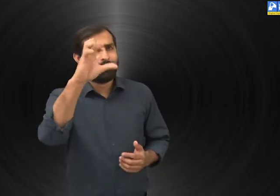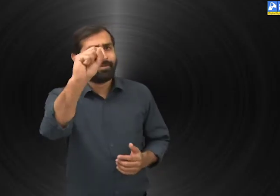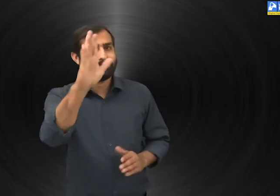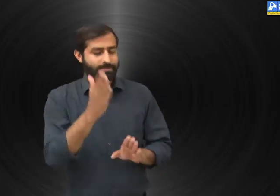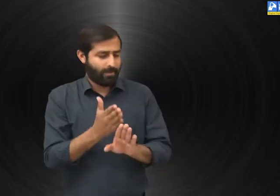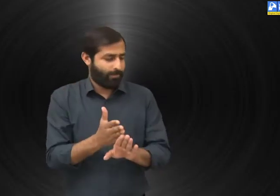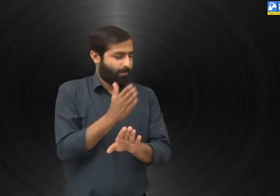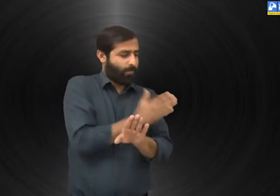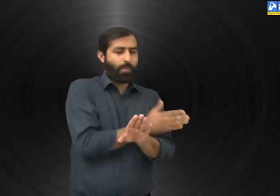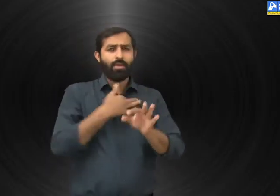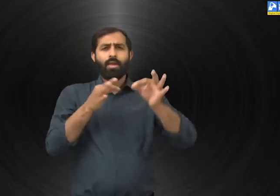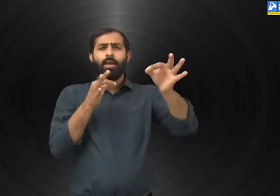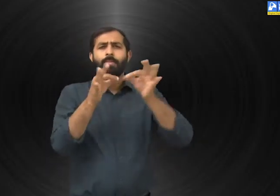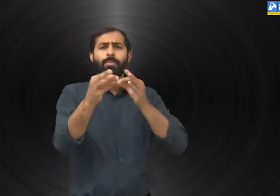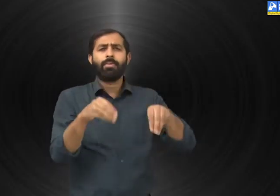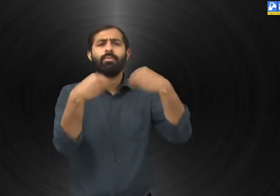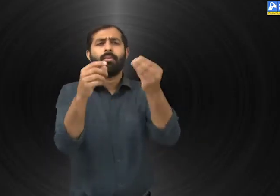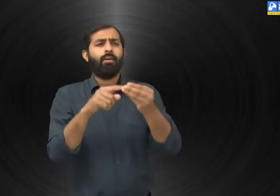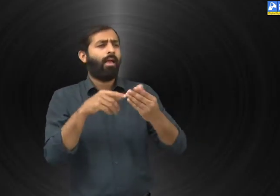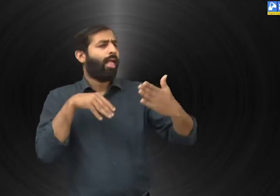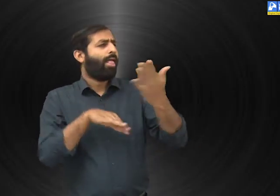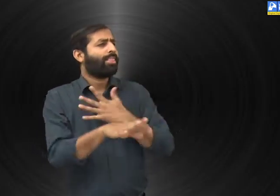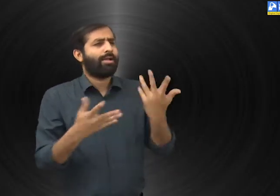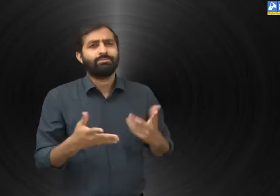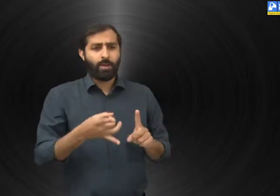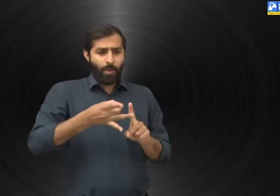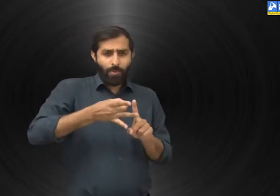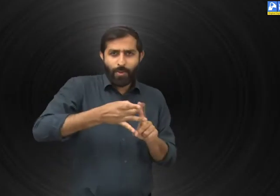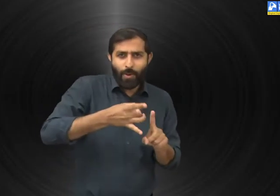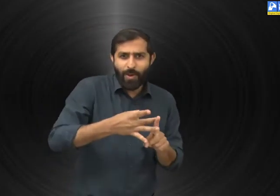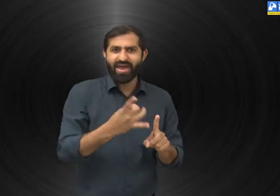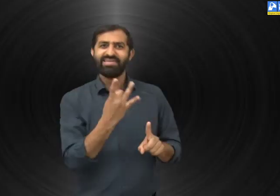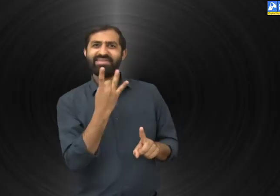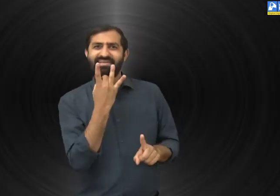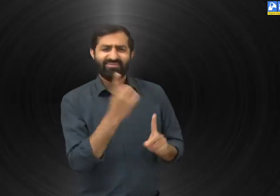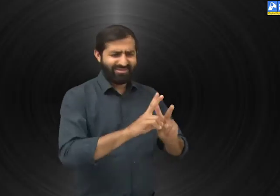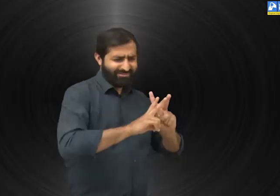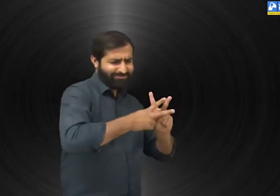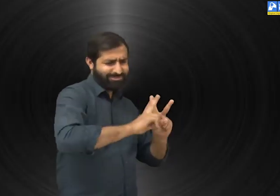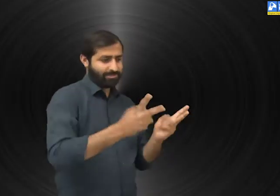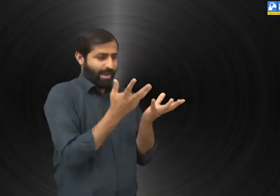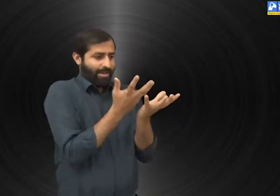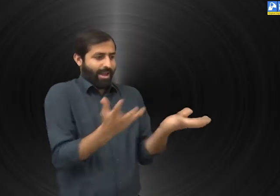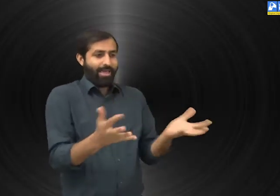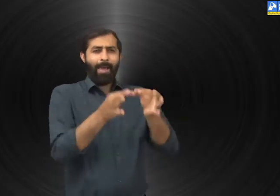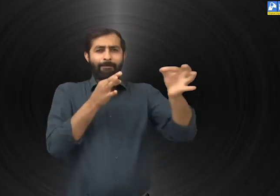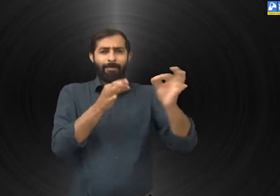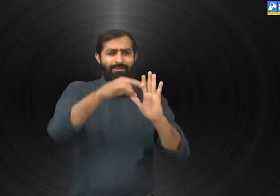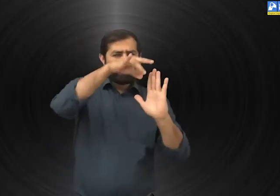Do you remember, we have discussed in detail about the metals.